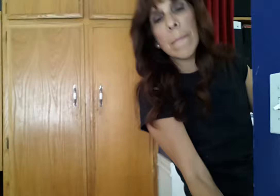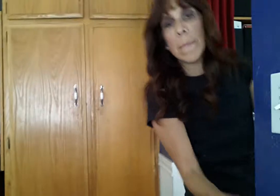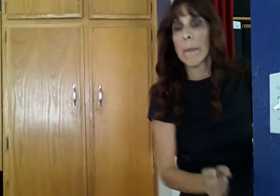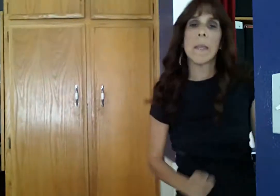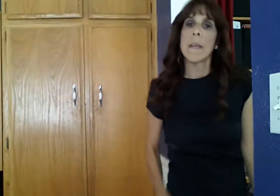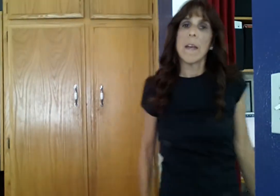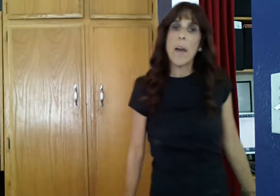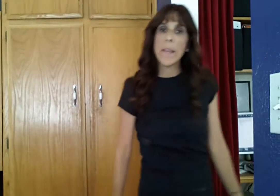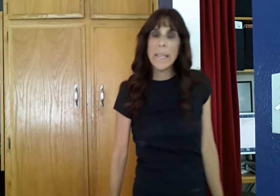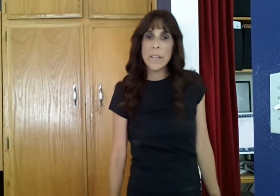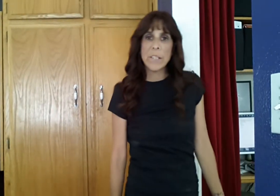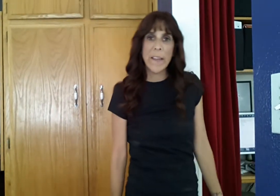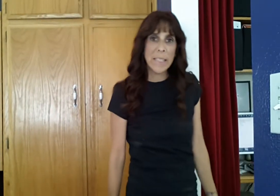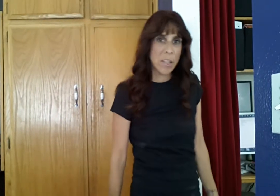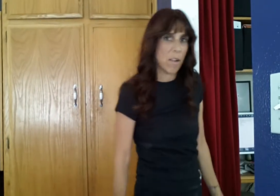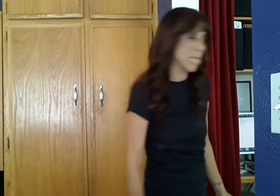Okay, here's Spike's song.